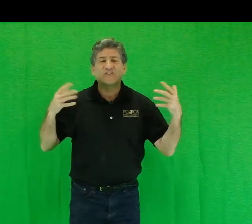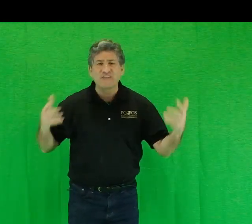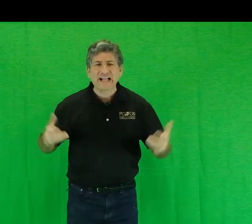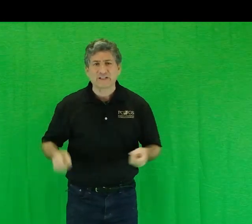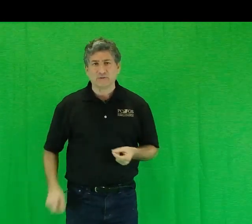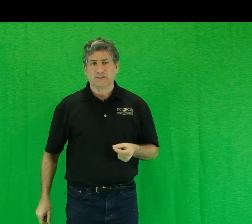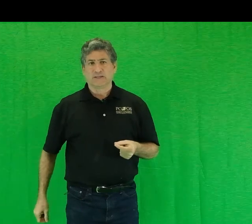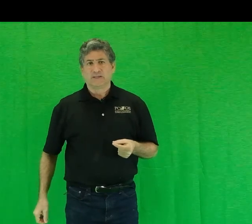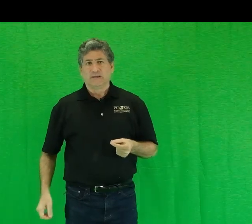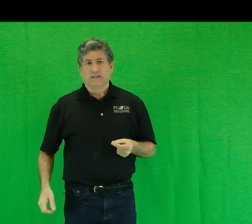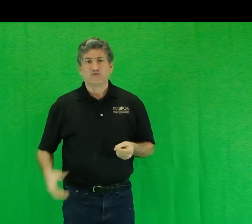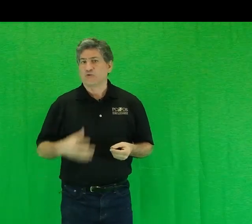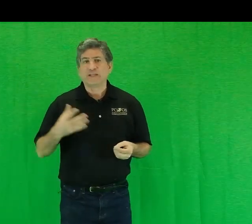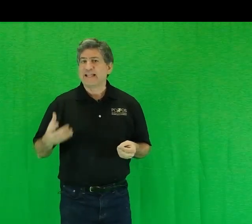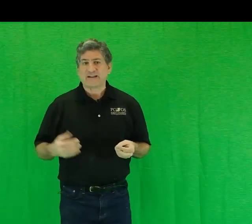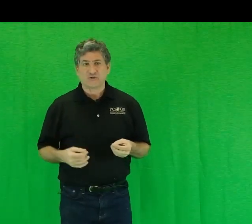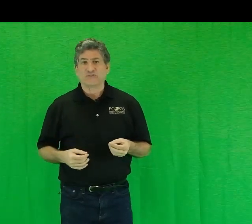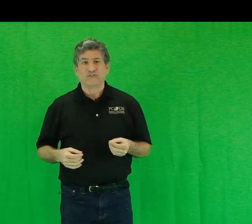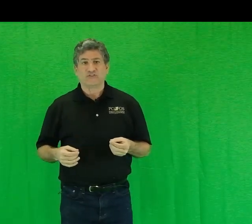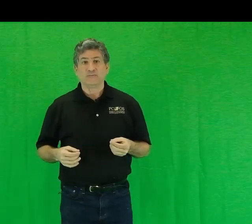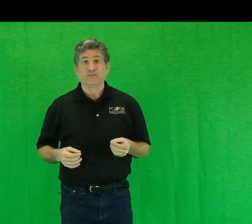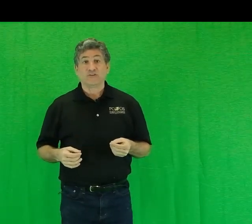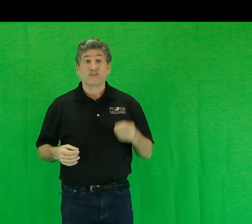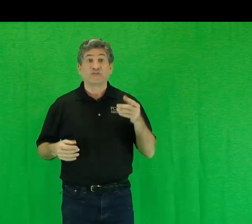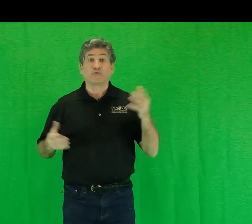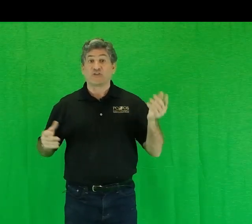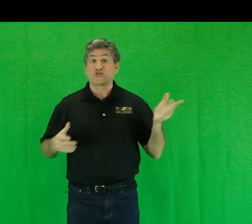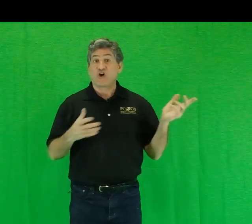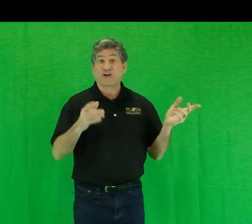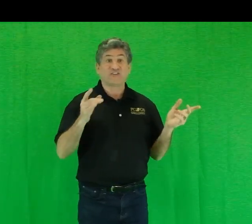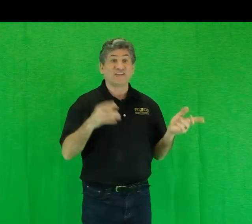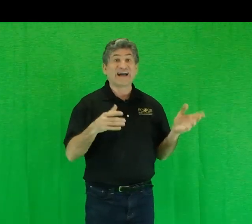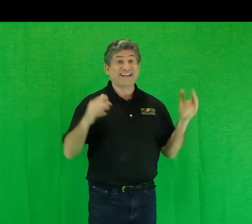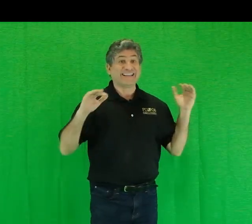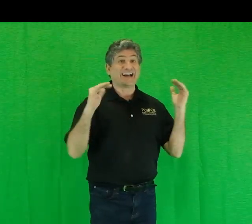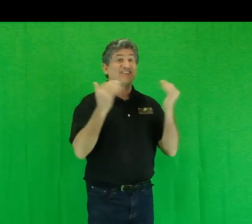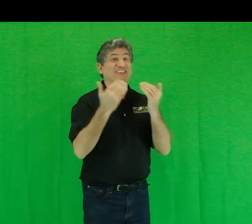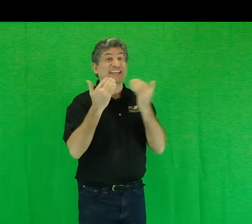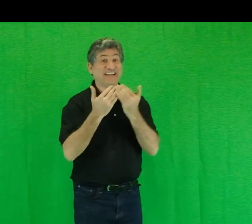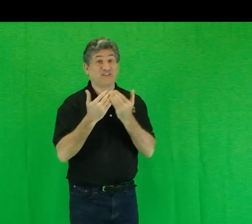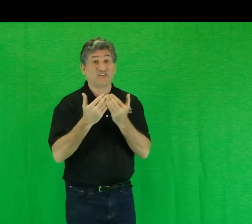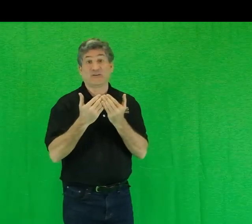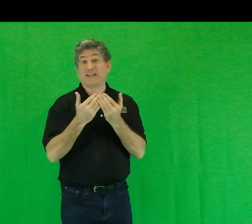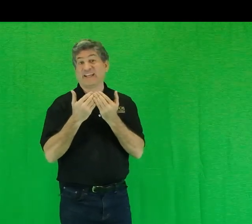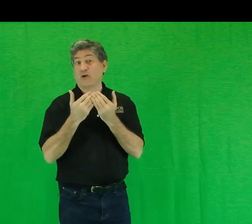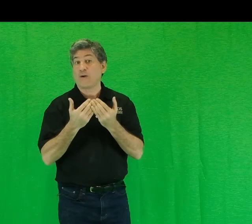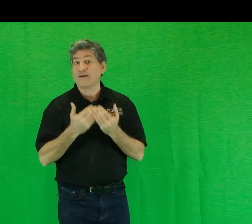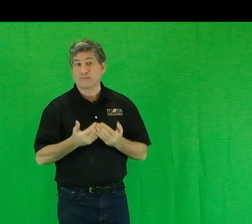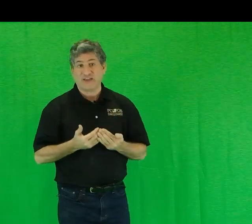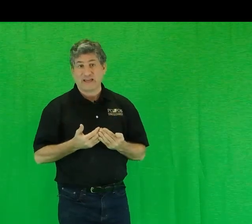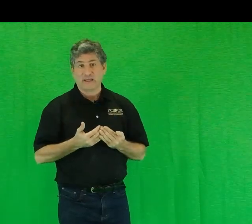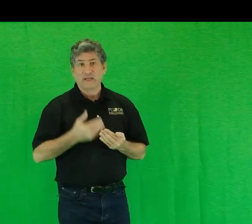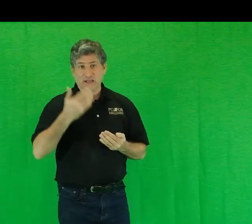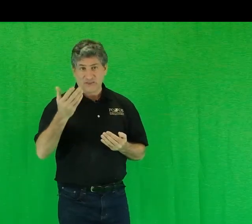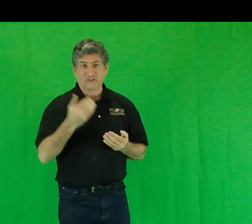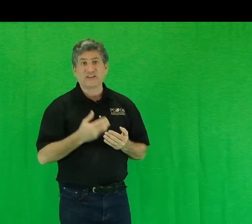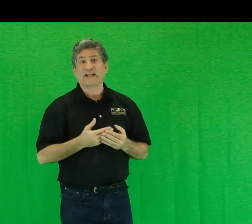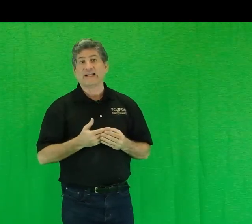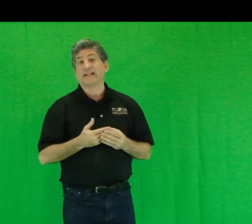value. In truly natural systems, systems where the shark is not in an isolated system like an aquarium tank and thus not in an